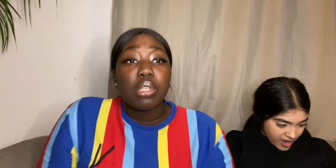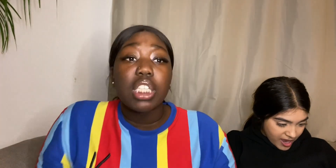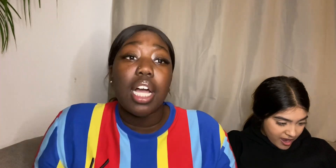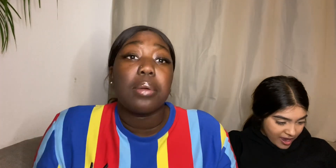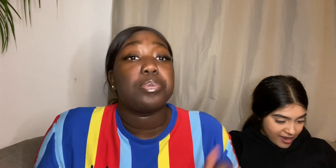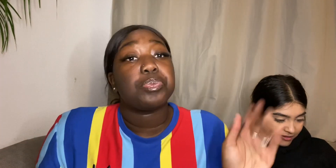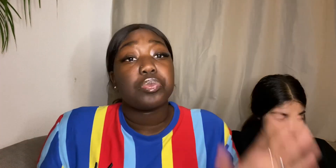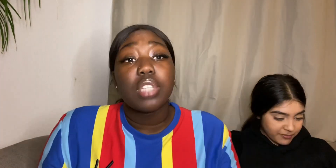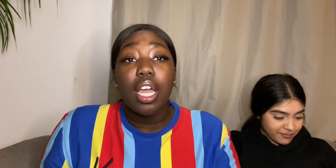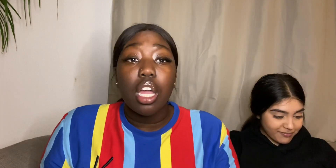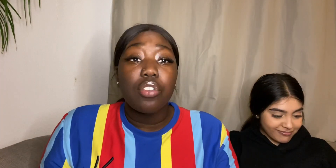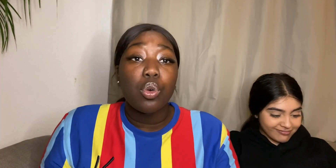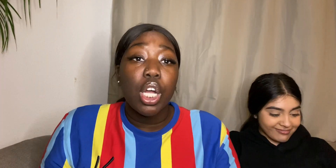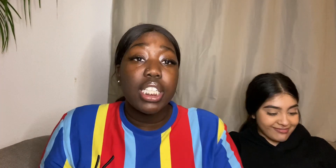y'all Thank y'all for watching